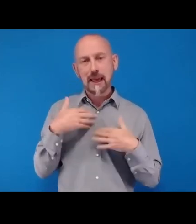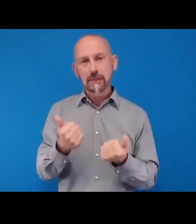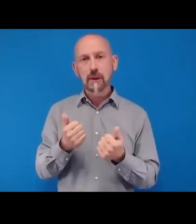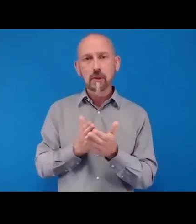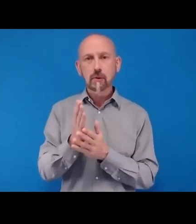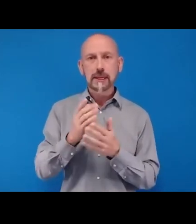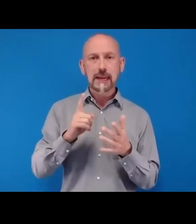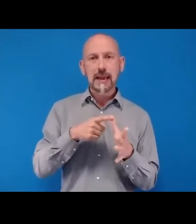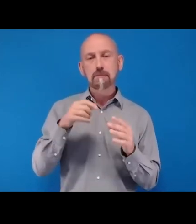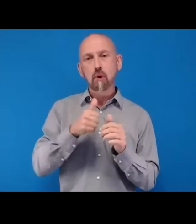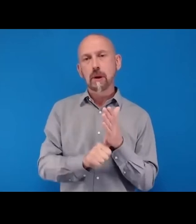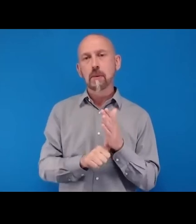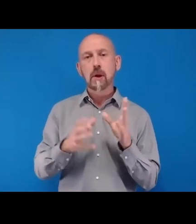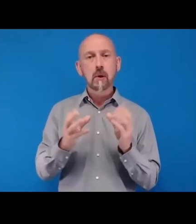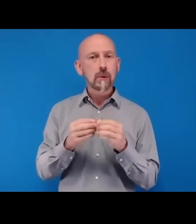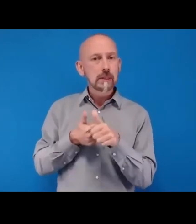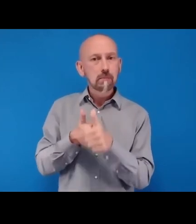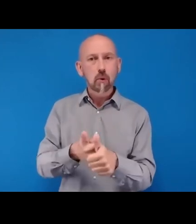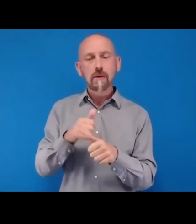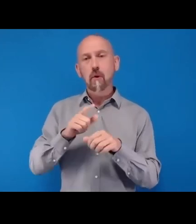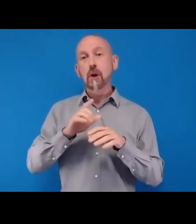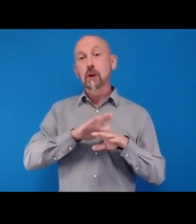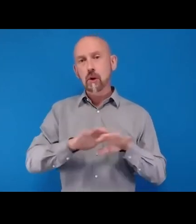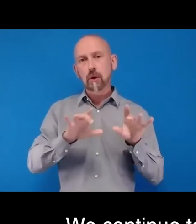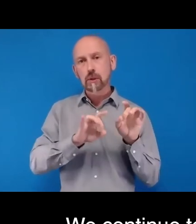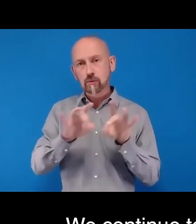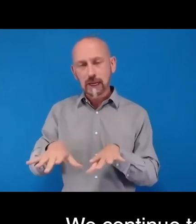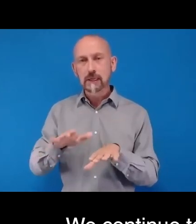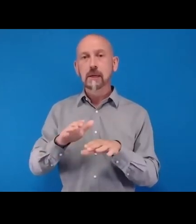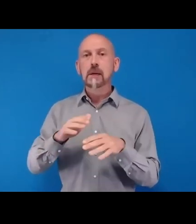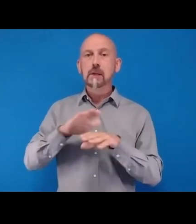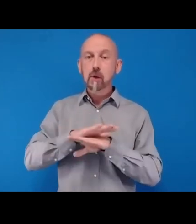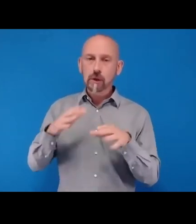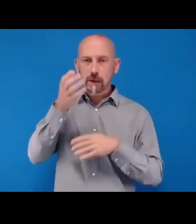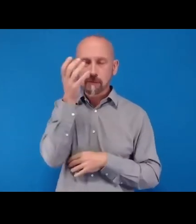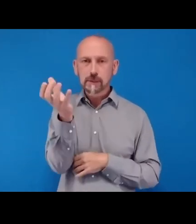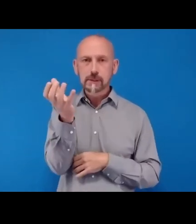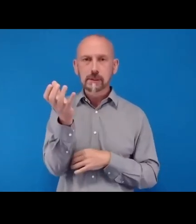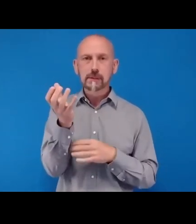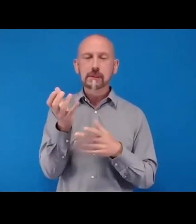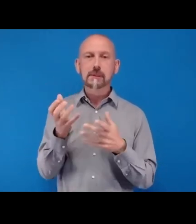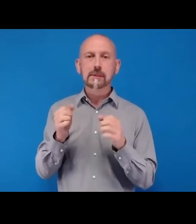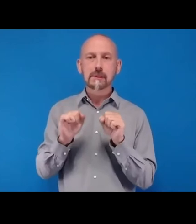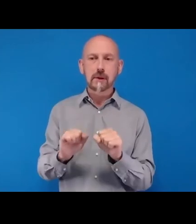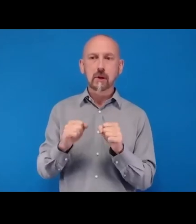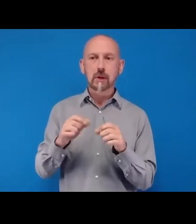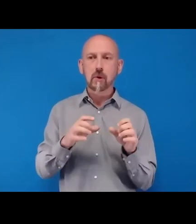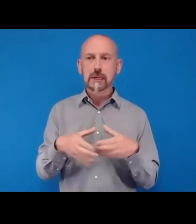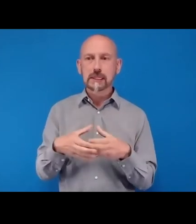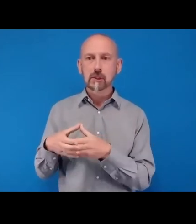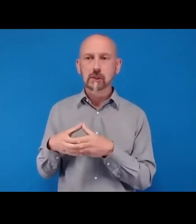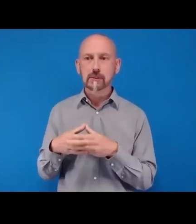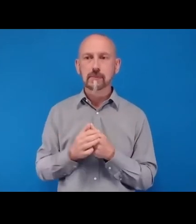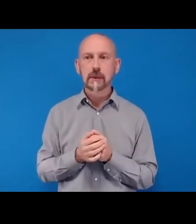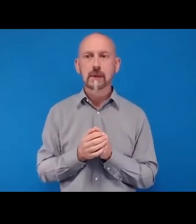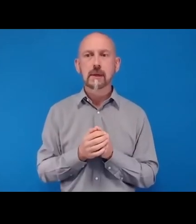to accredited Australian non-government organizations. The development of global targets for the coverage of